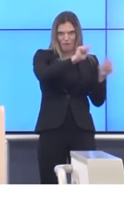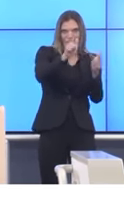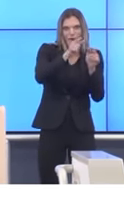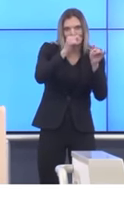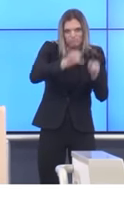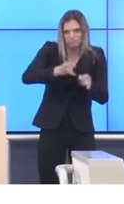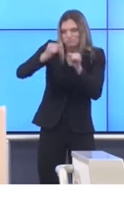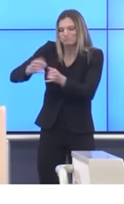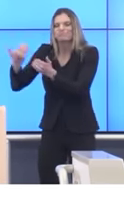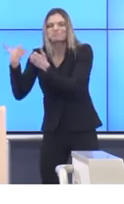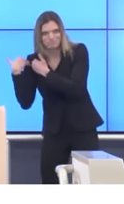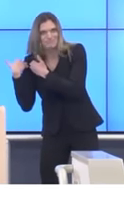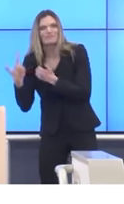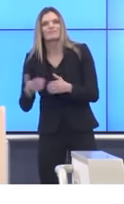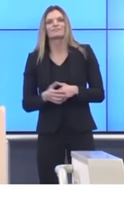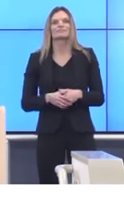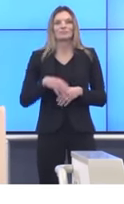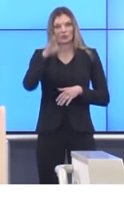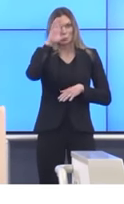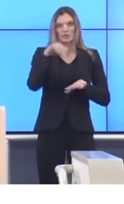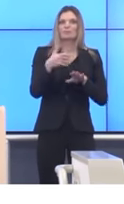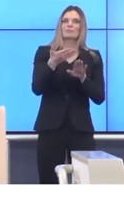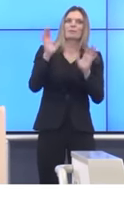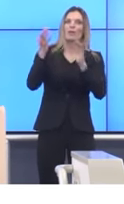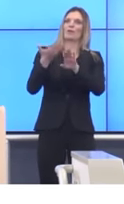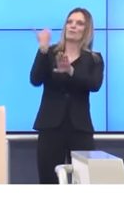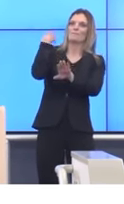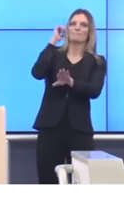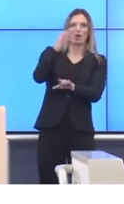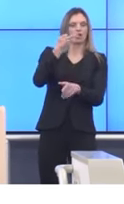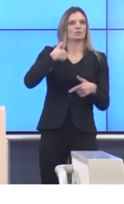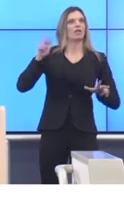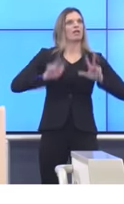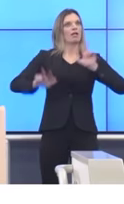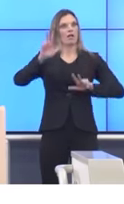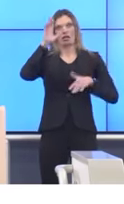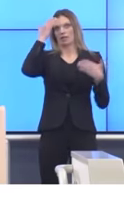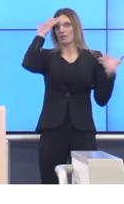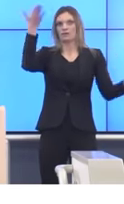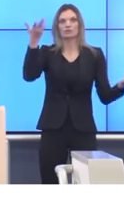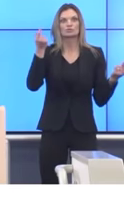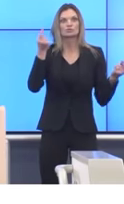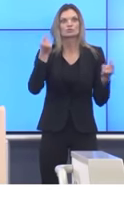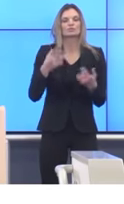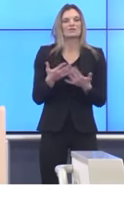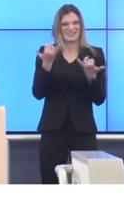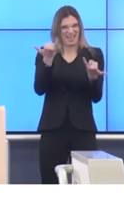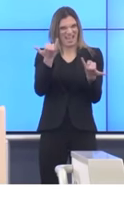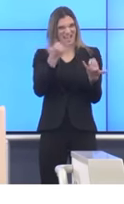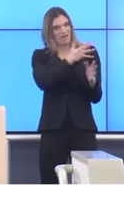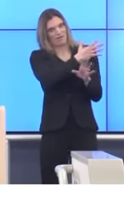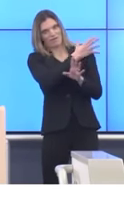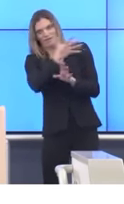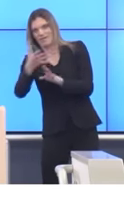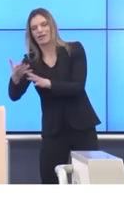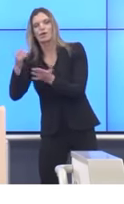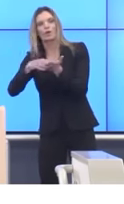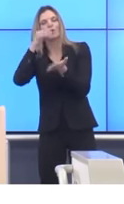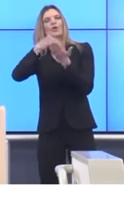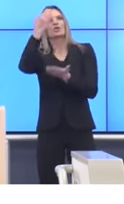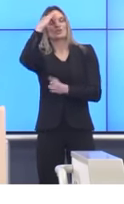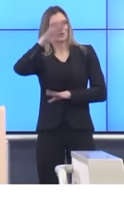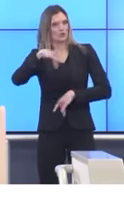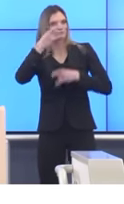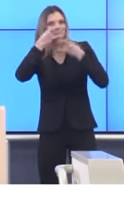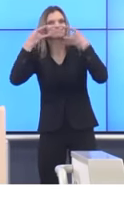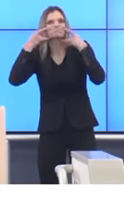back in March. We now know that a mask is the single best weapon we have and a common enemy that doesn't care about our